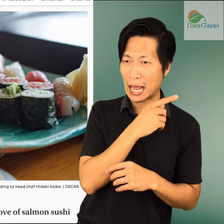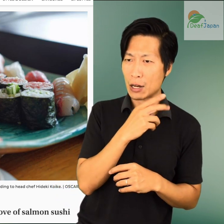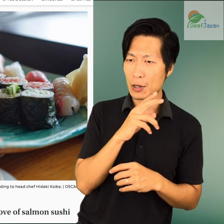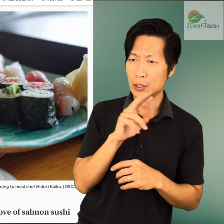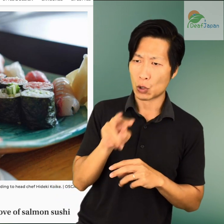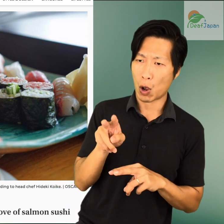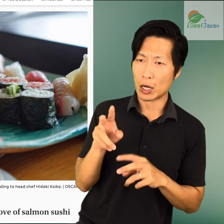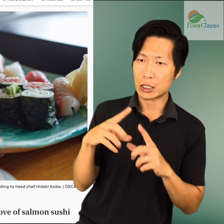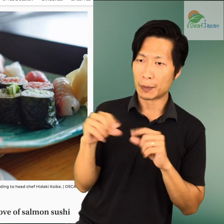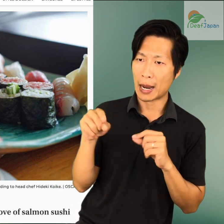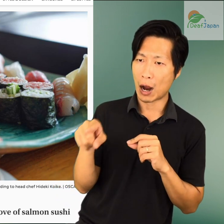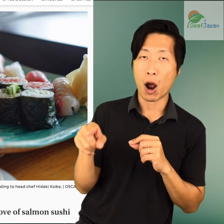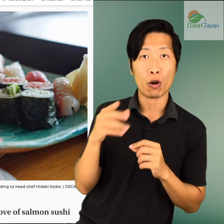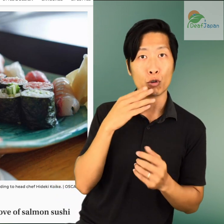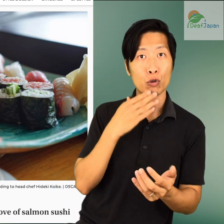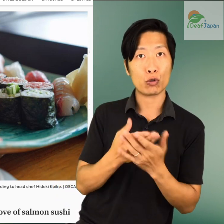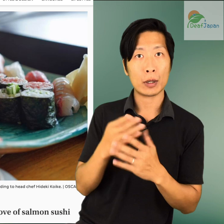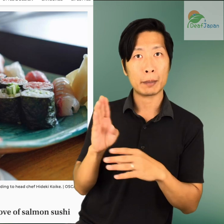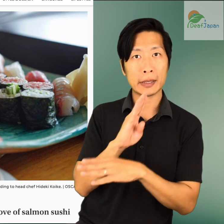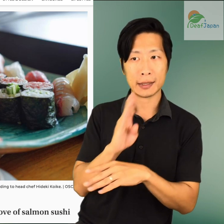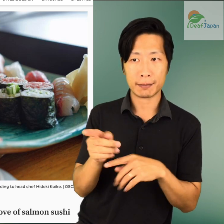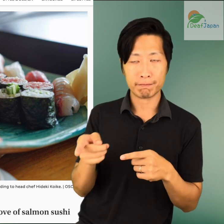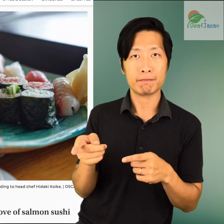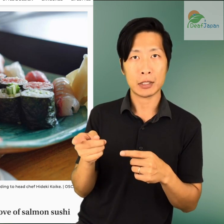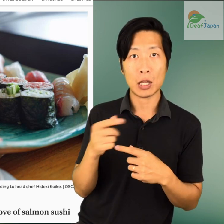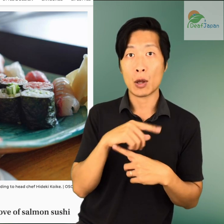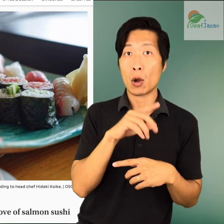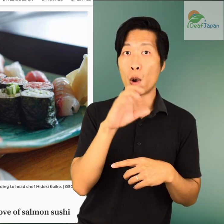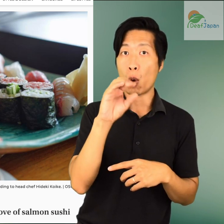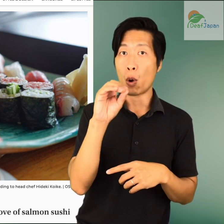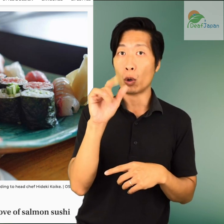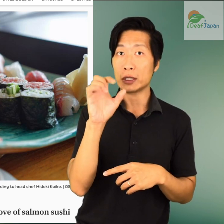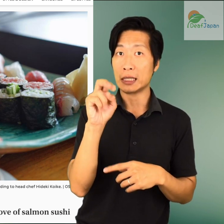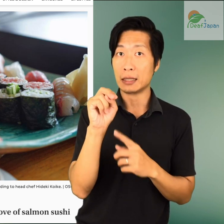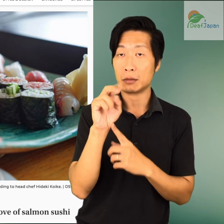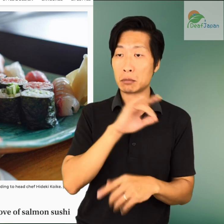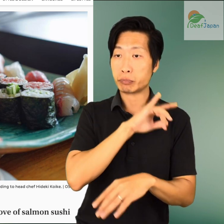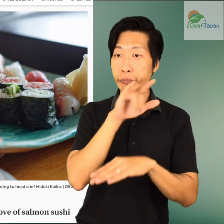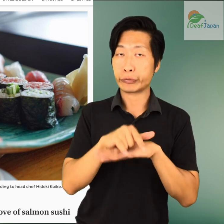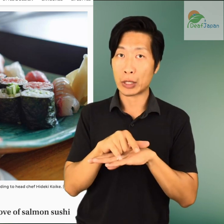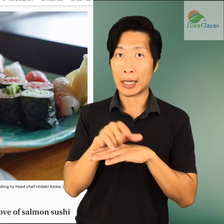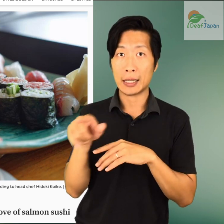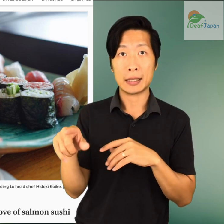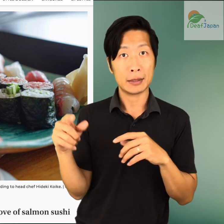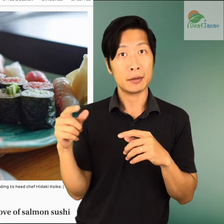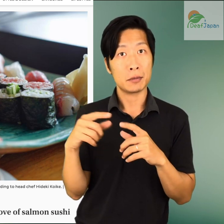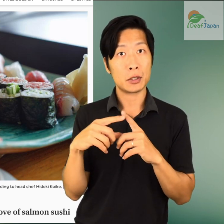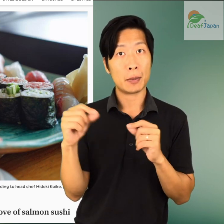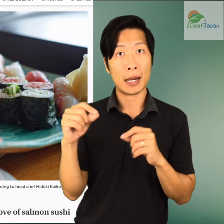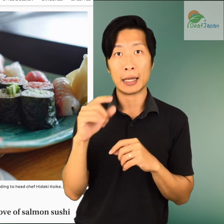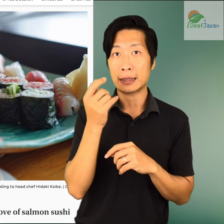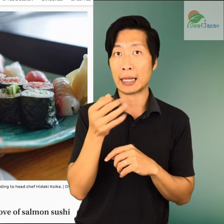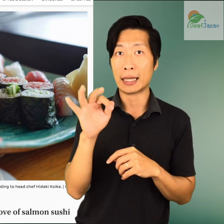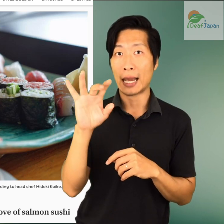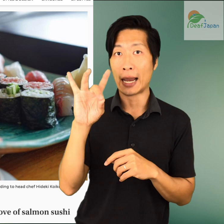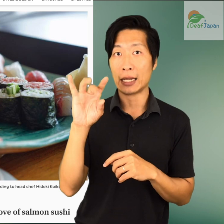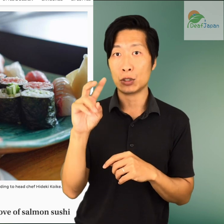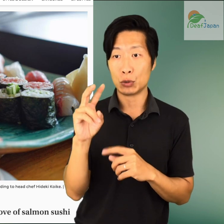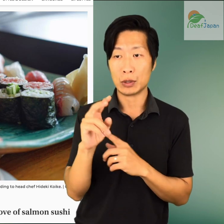Norwegian salmon. When Olsen landed in Tokyo in 1986, he took one look at Japanese seafood consumption